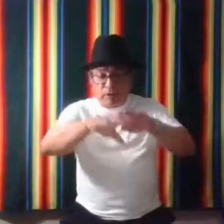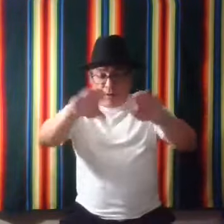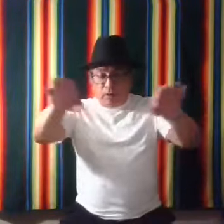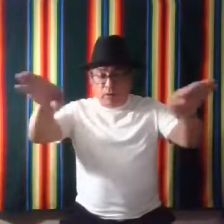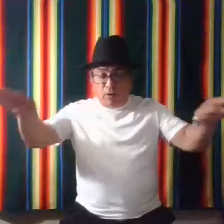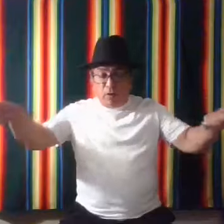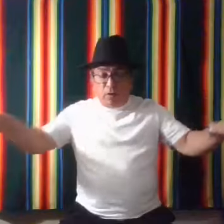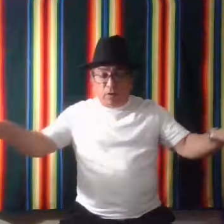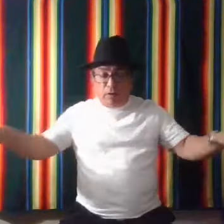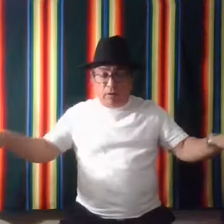All,